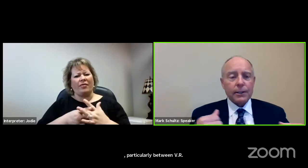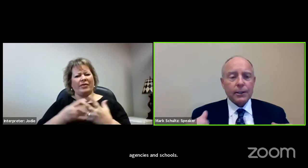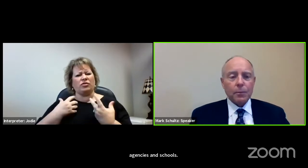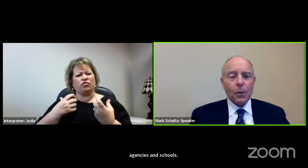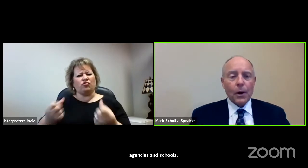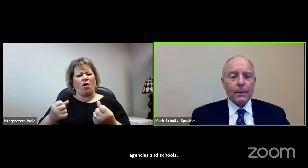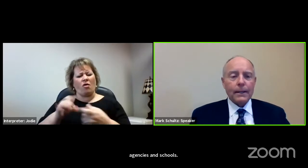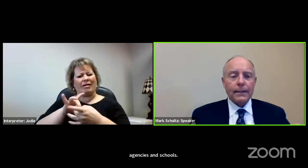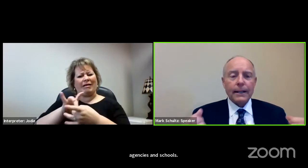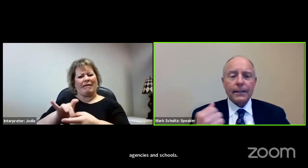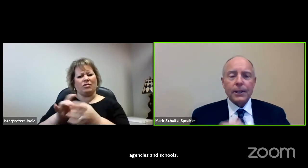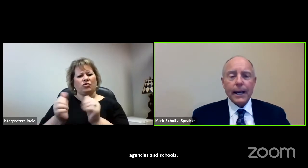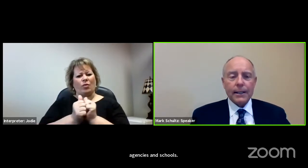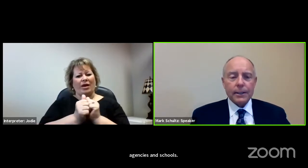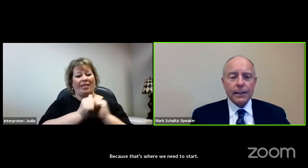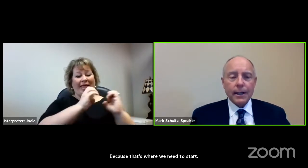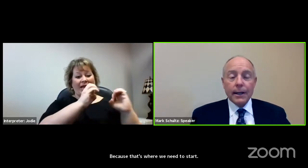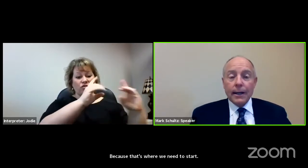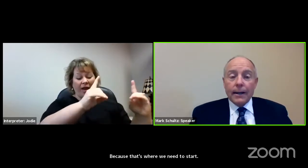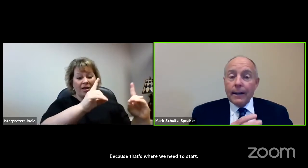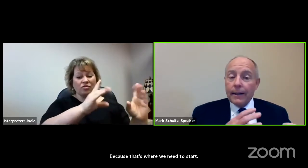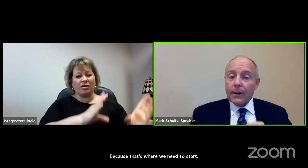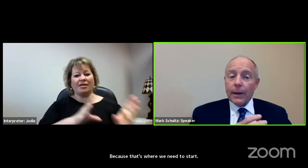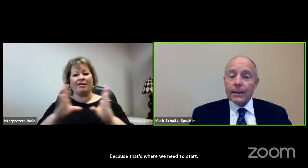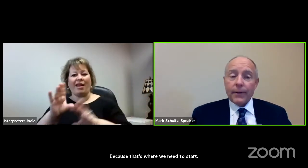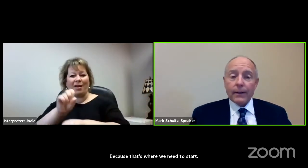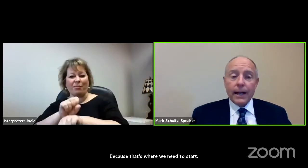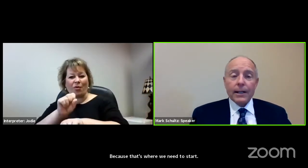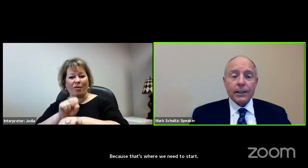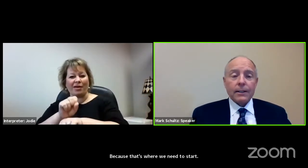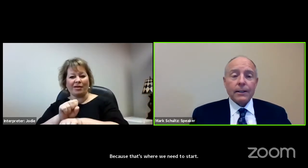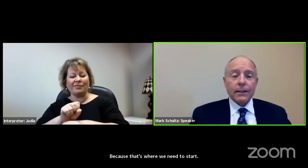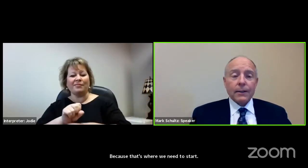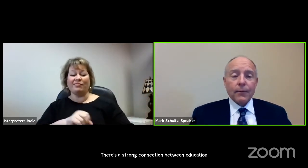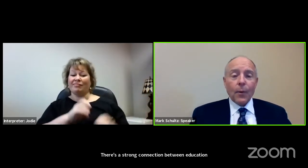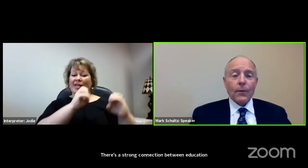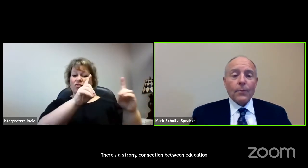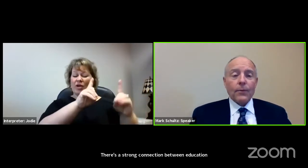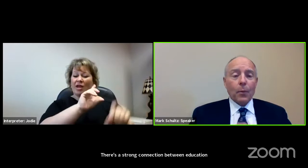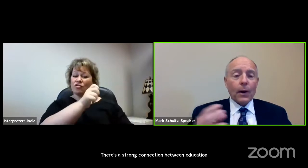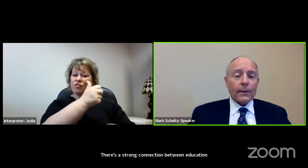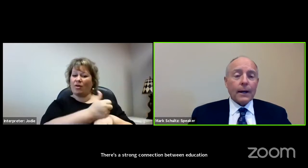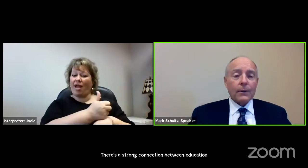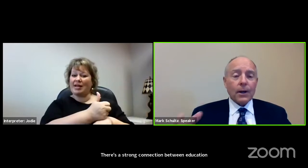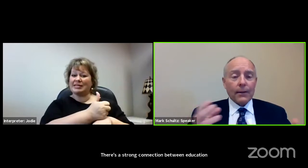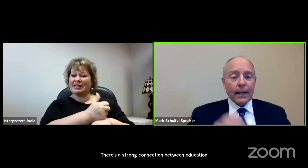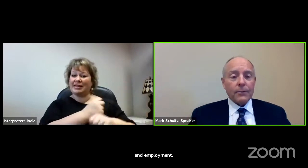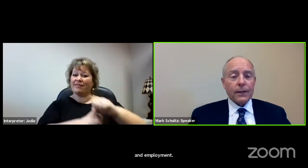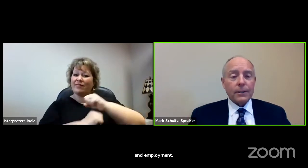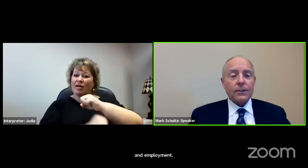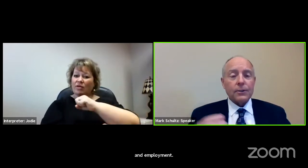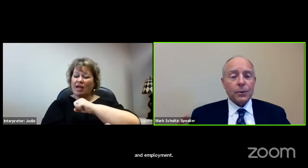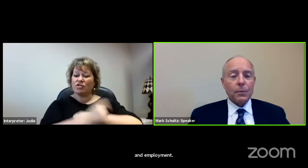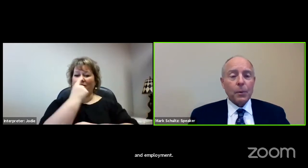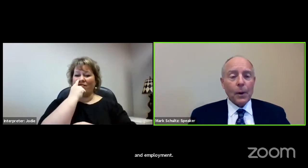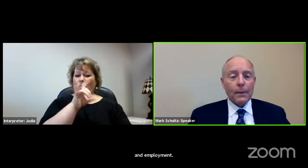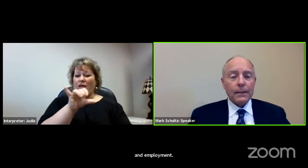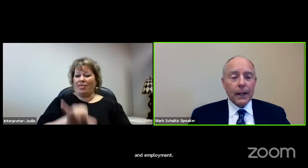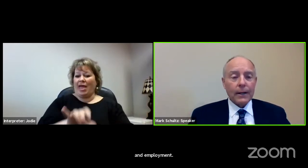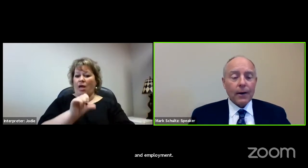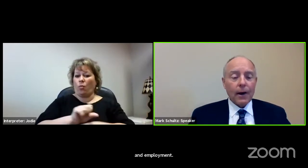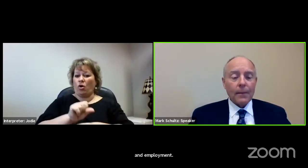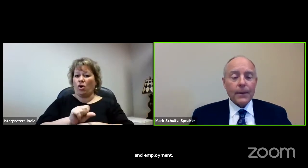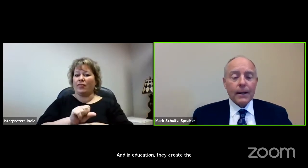education and employment. And in education, they create the foundation for the work that goes on, that transition to